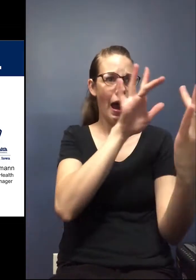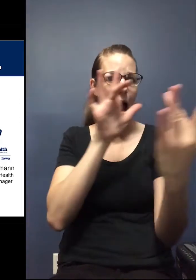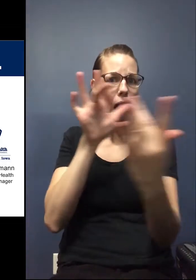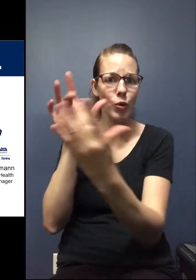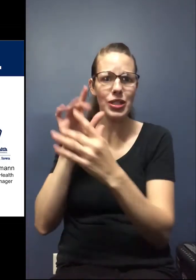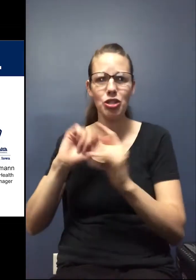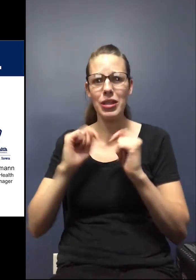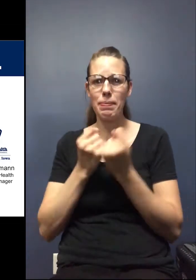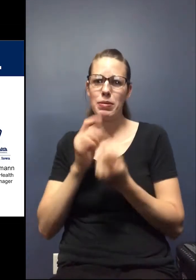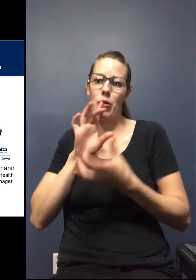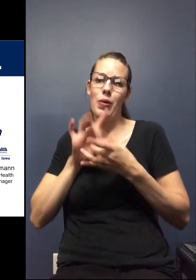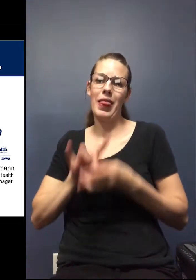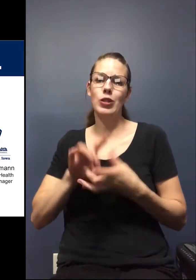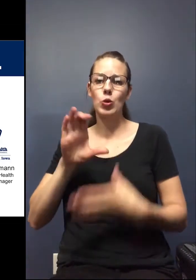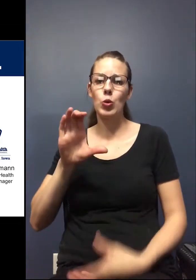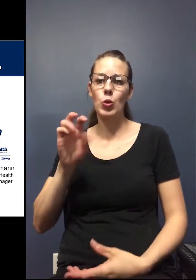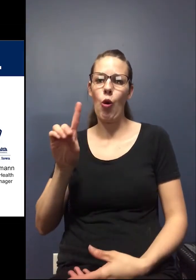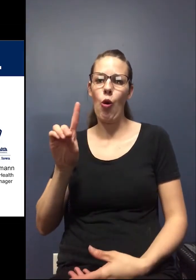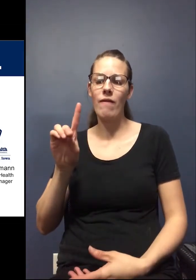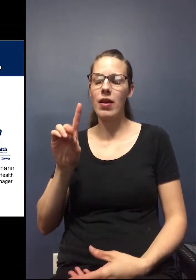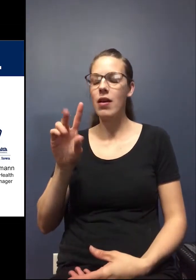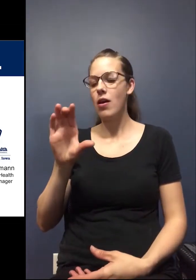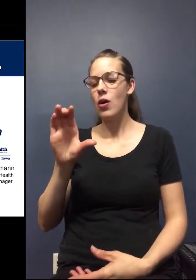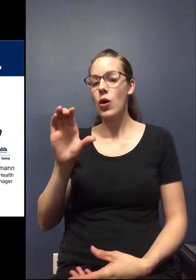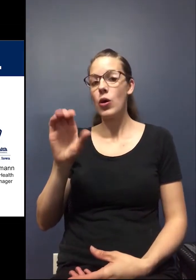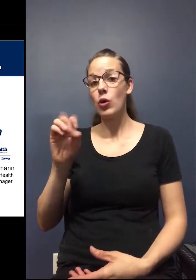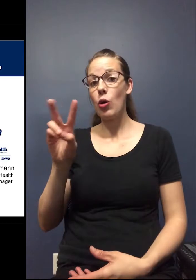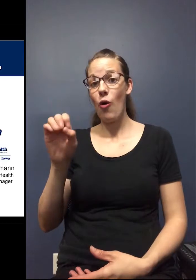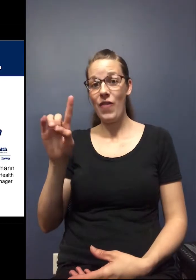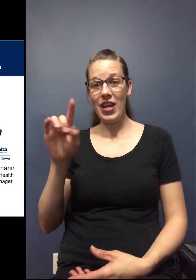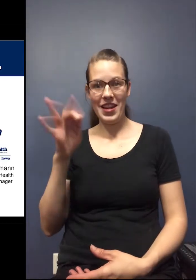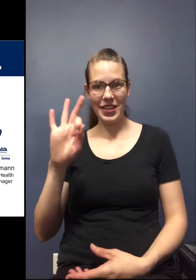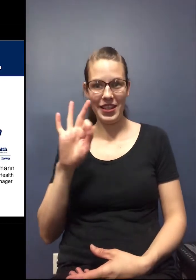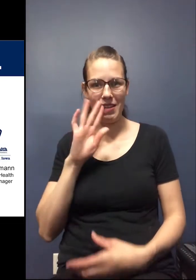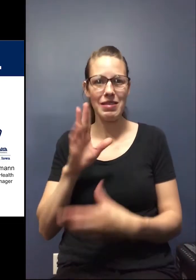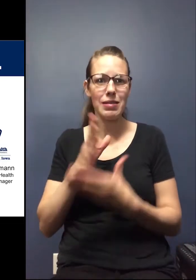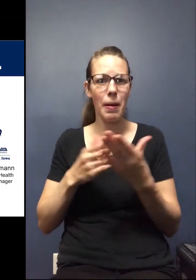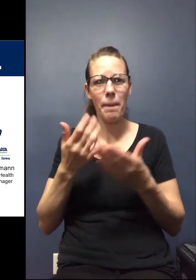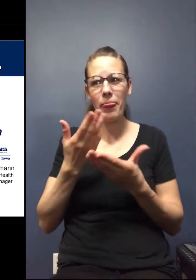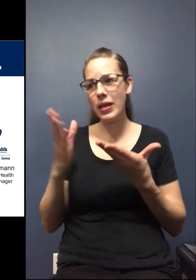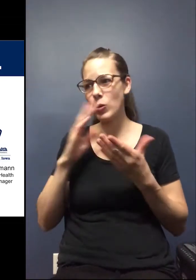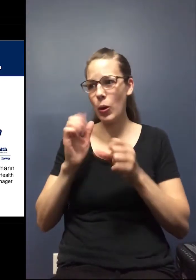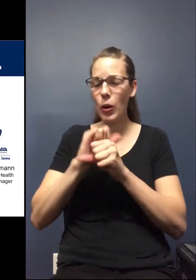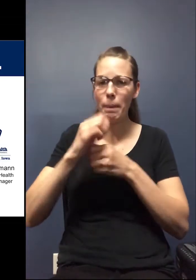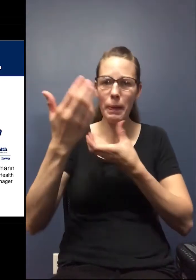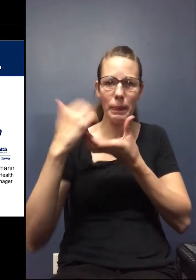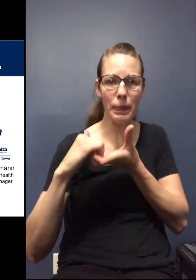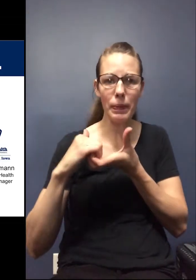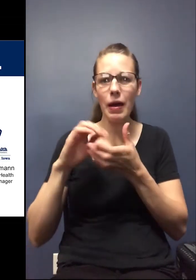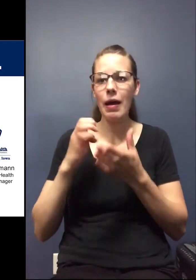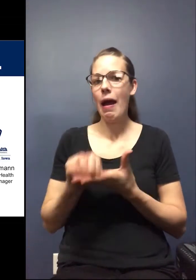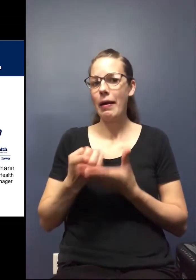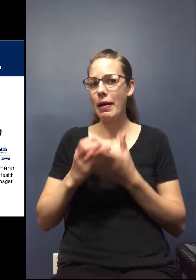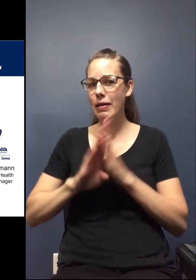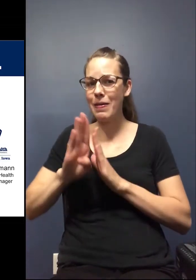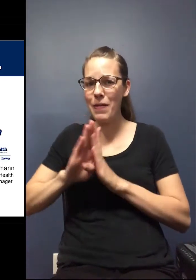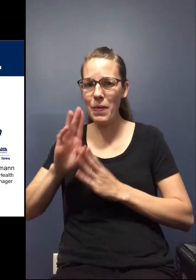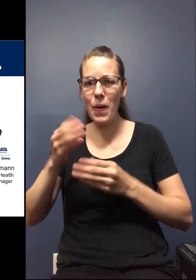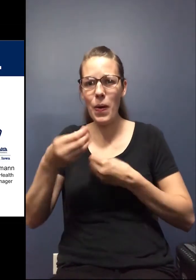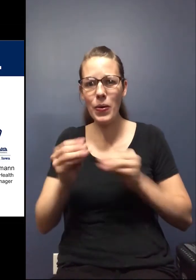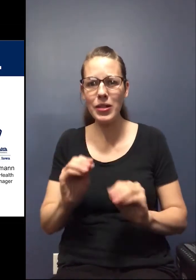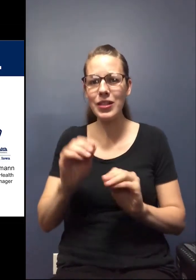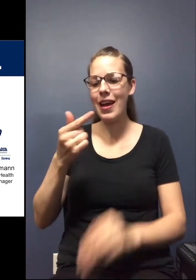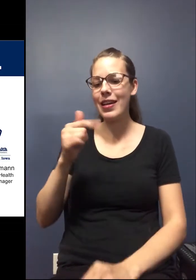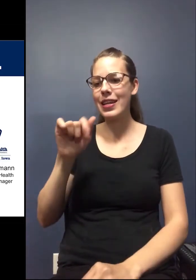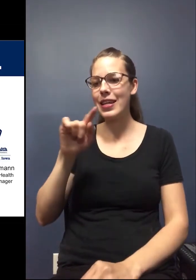team has been COVID-19 related. So some of the things that we've been working on are partnering with economic development organizations